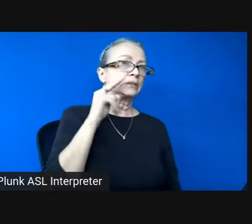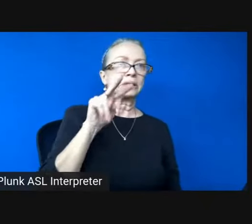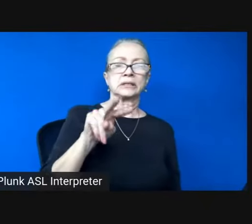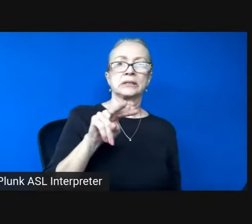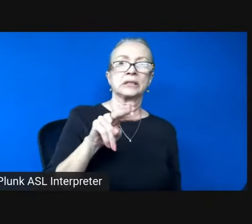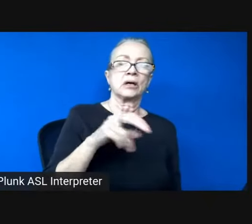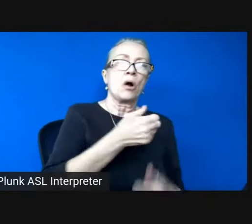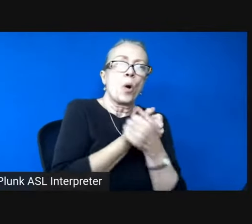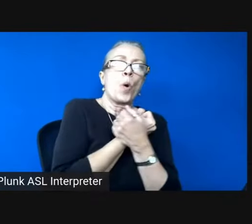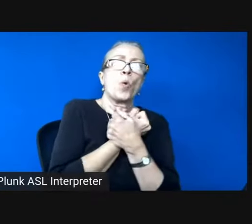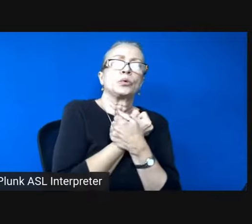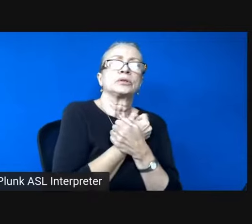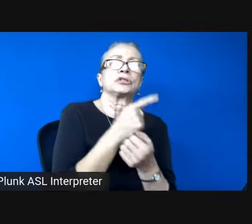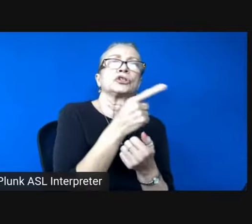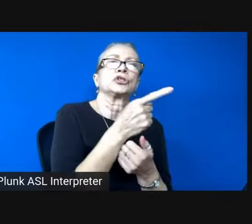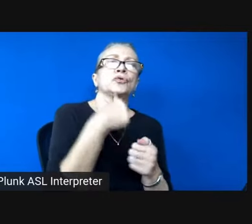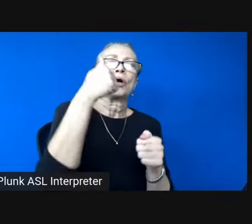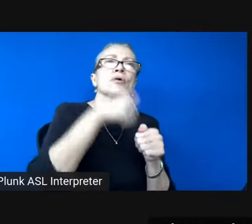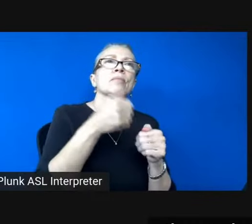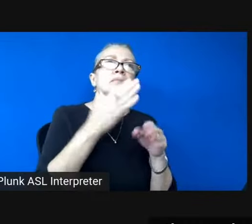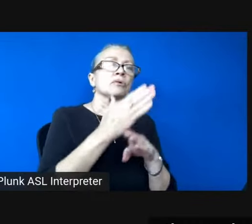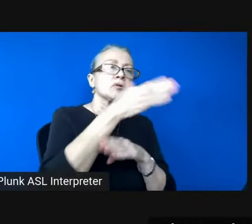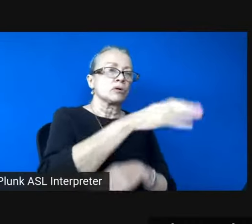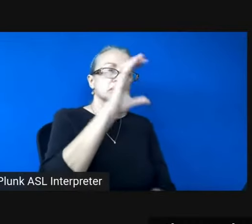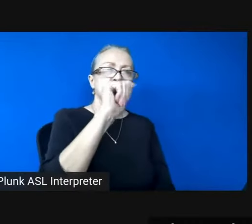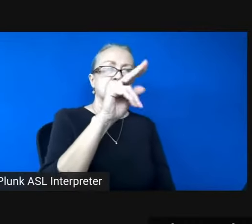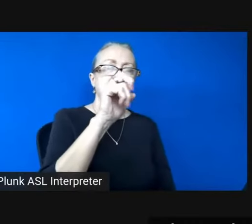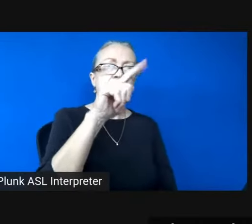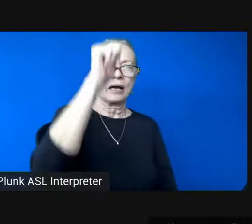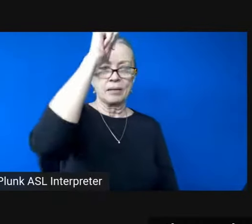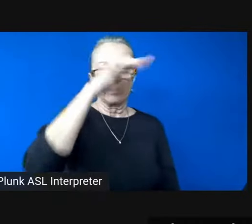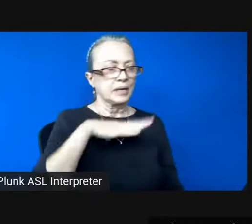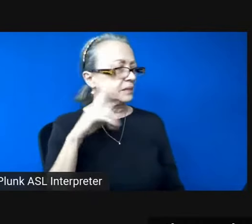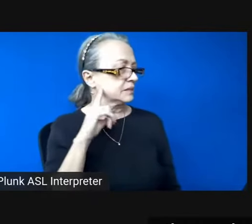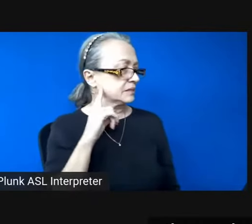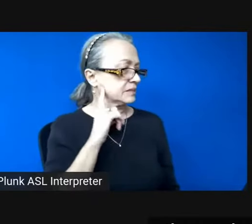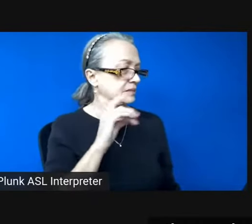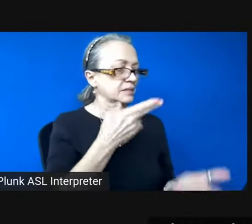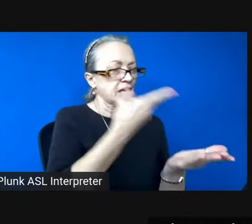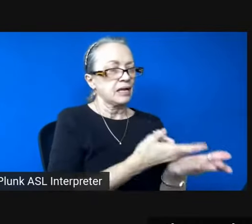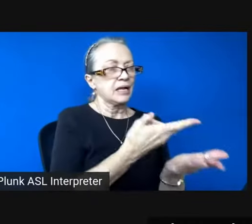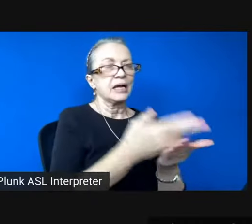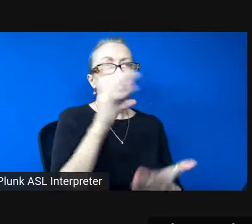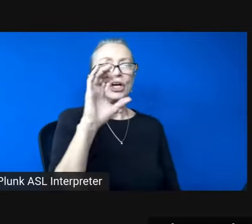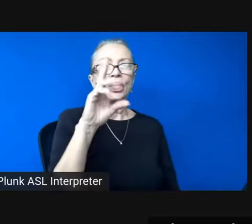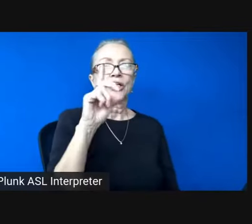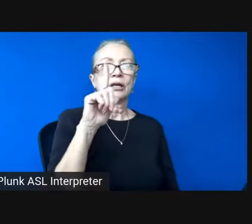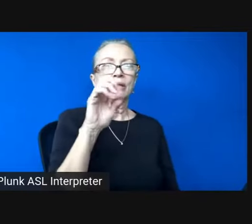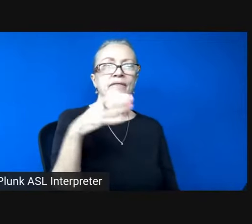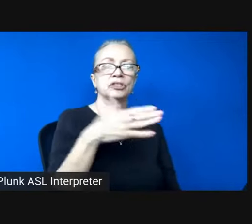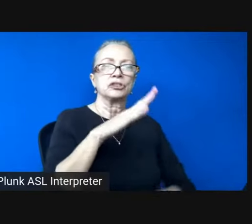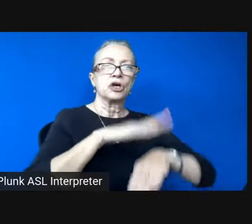i recall across a canal the sounds of men laying cuttlefish on ice at first light